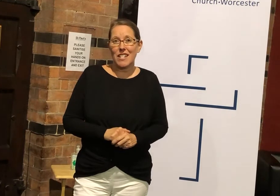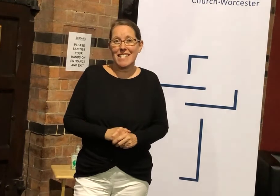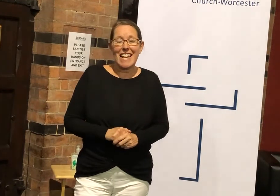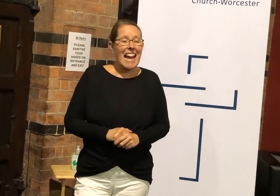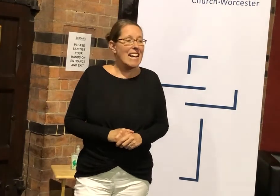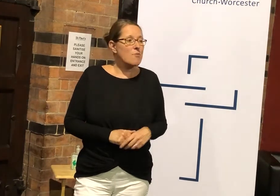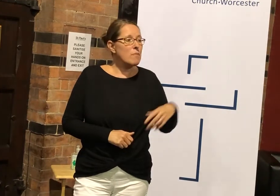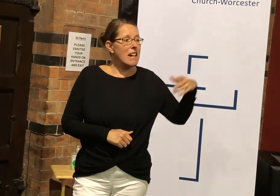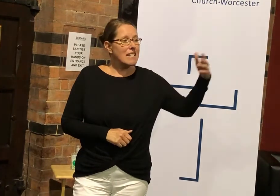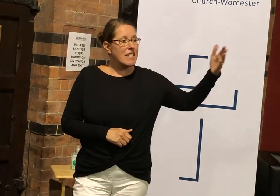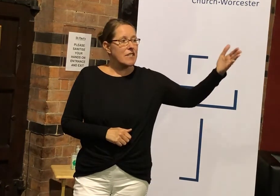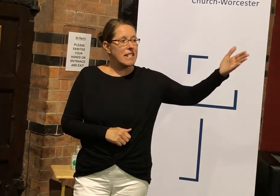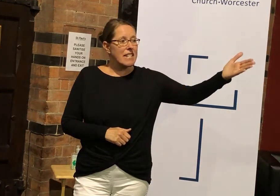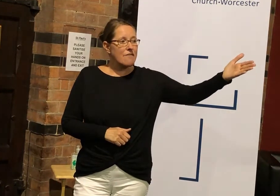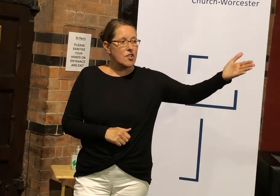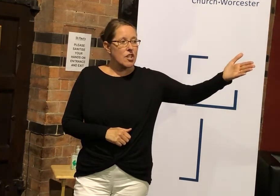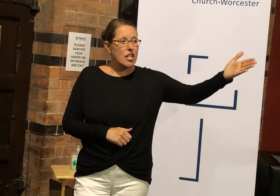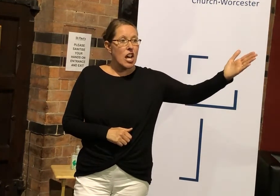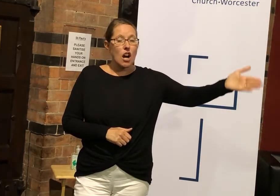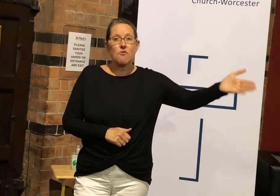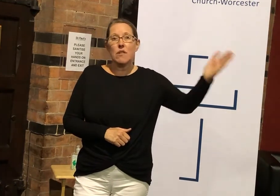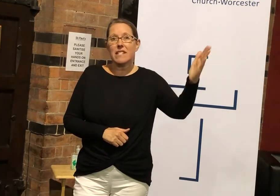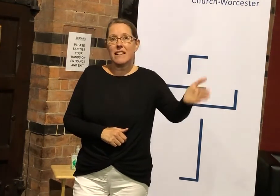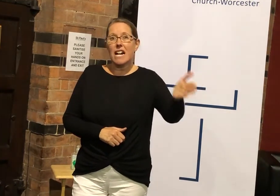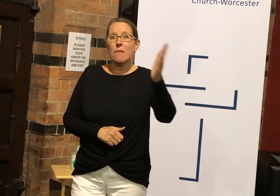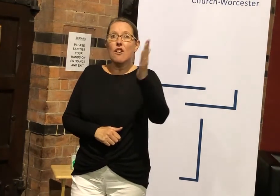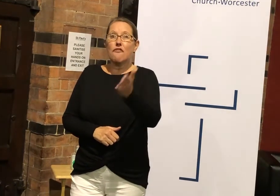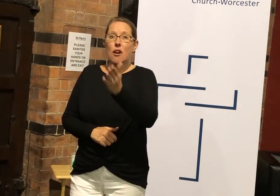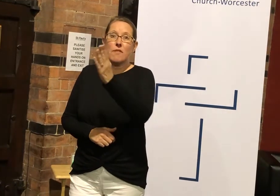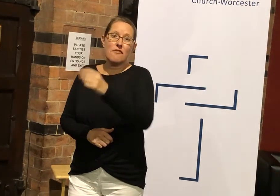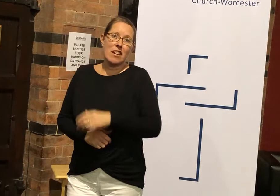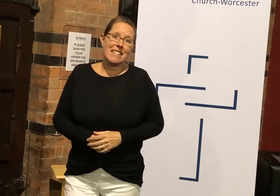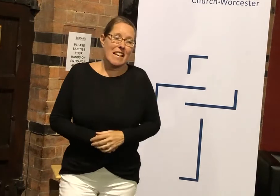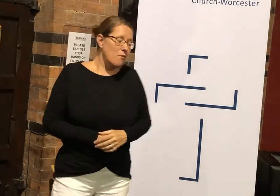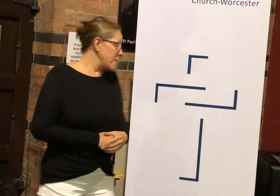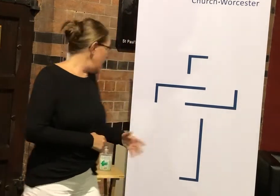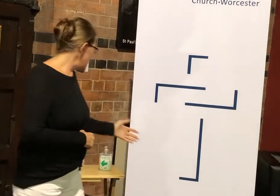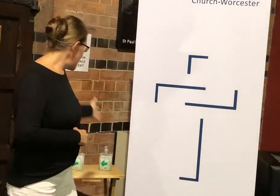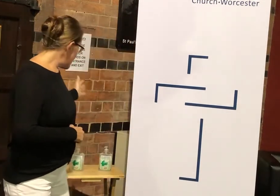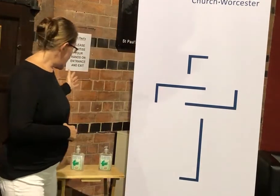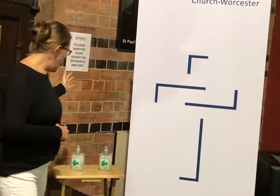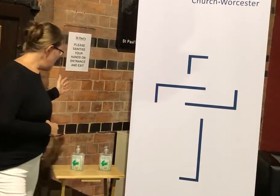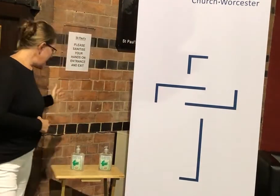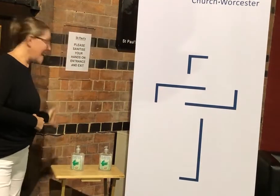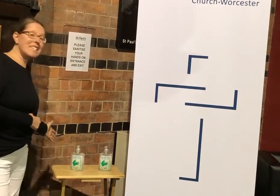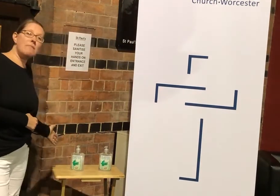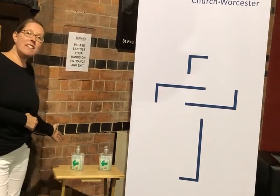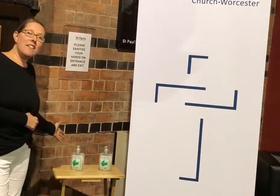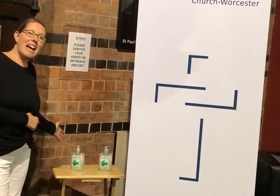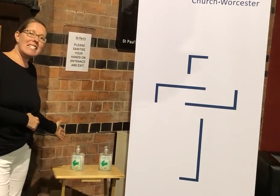and we'll be asking you to leave the church a row at a time from the front. We'll be asking you to come and back your hands